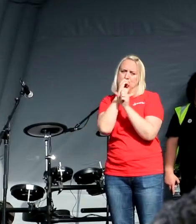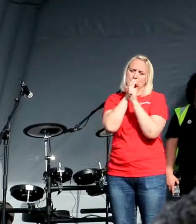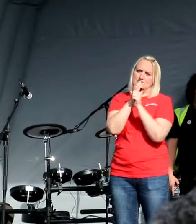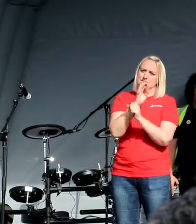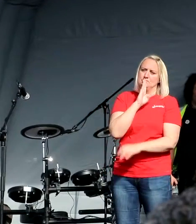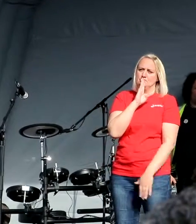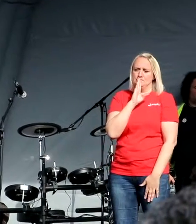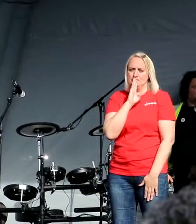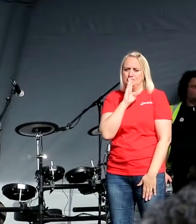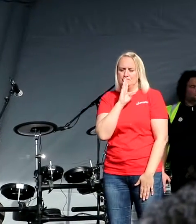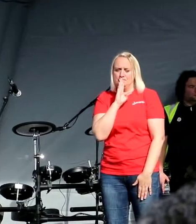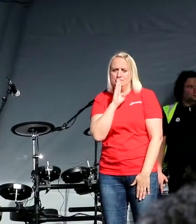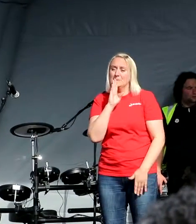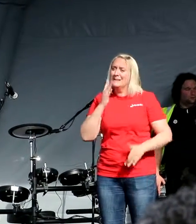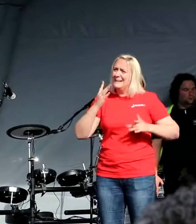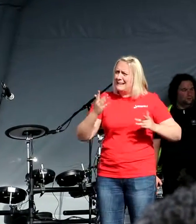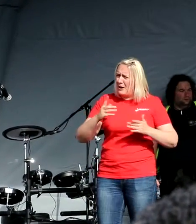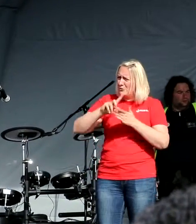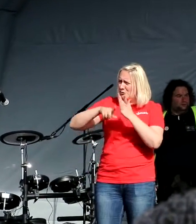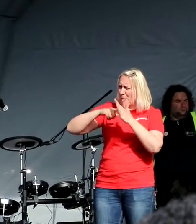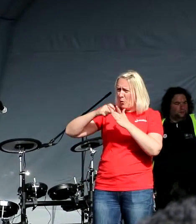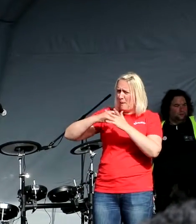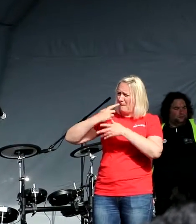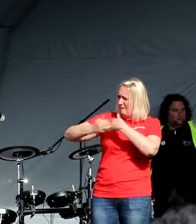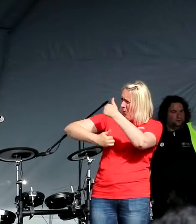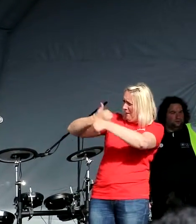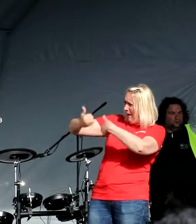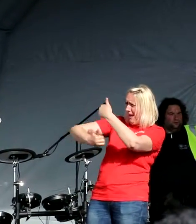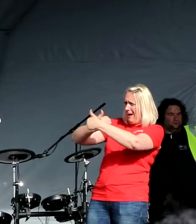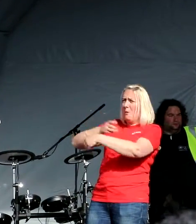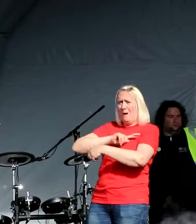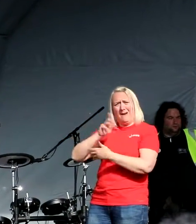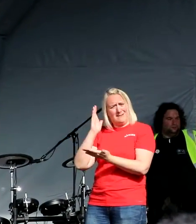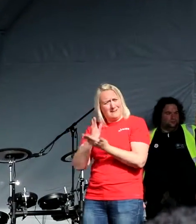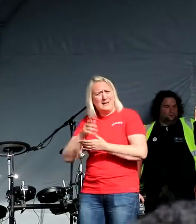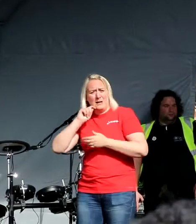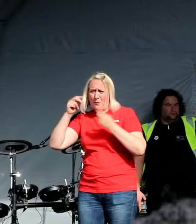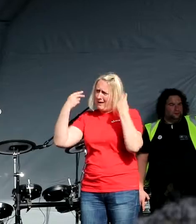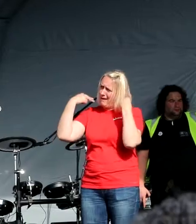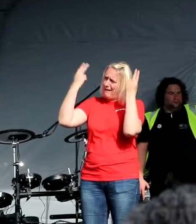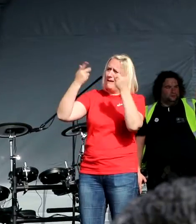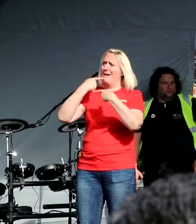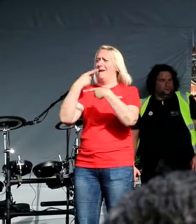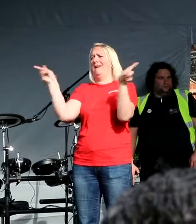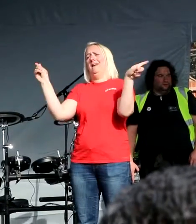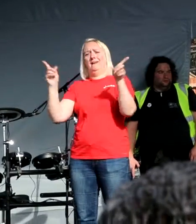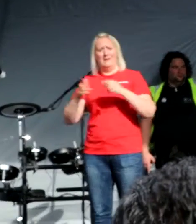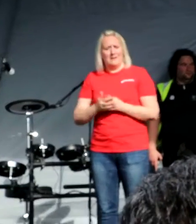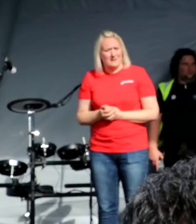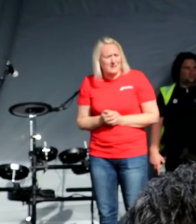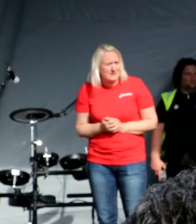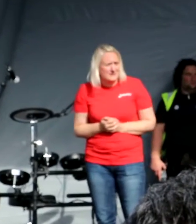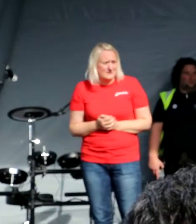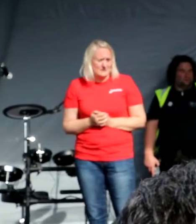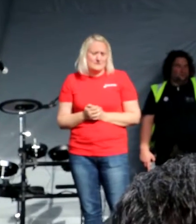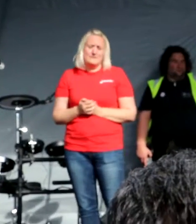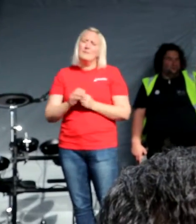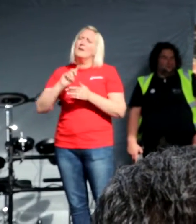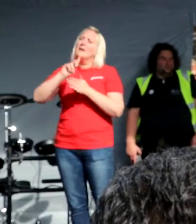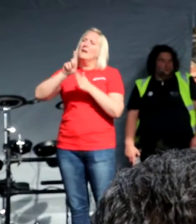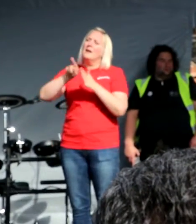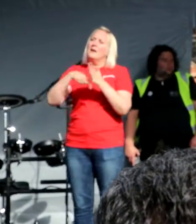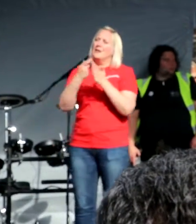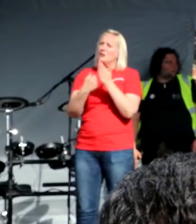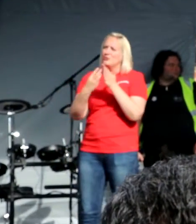wonder why Jeremy Corbyn is so popular. Because he was there. When